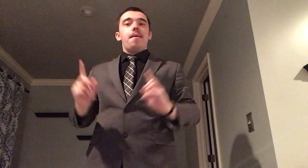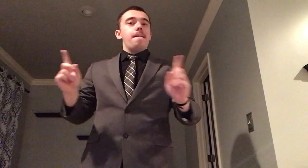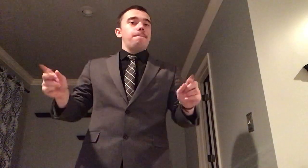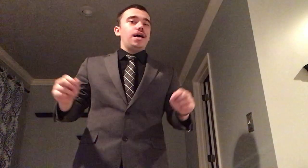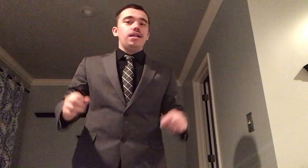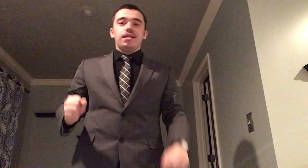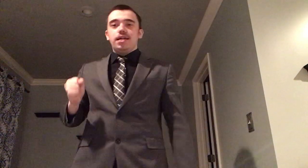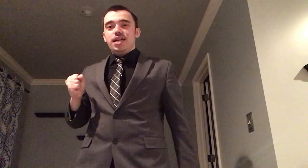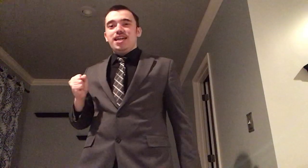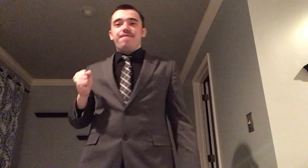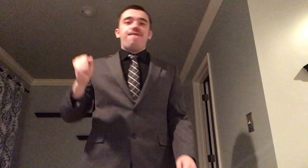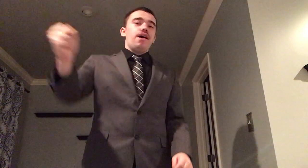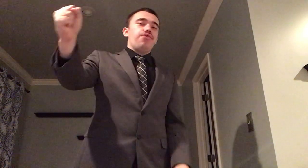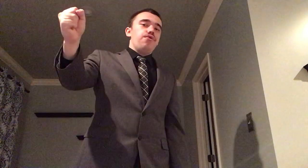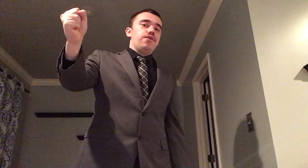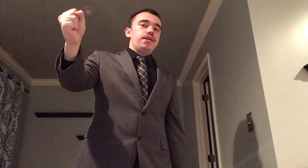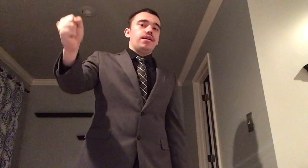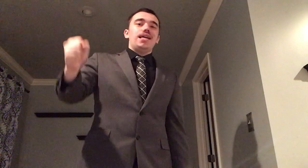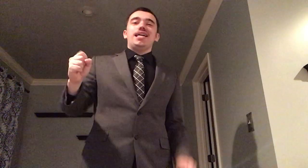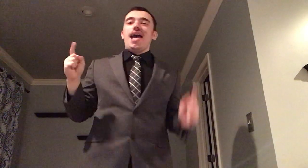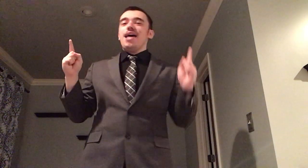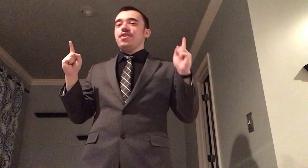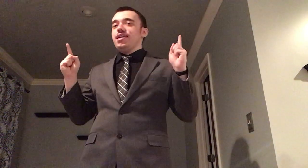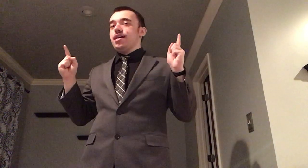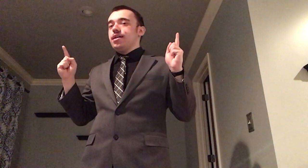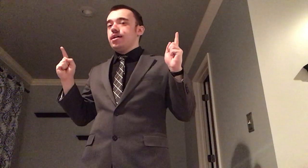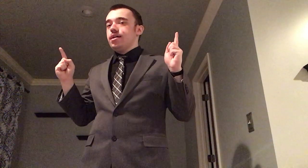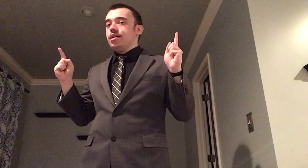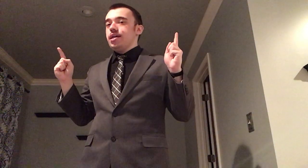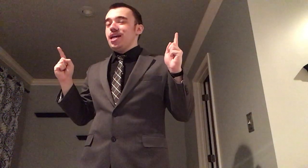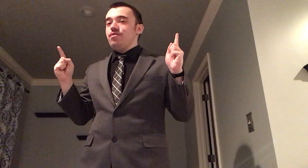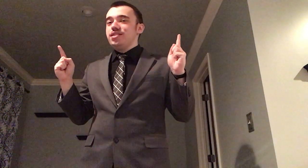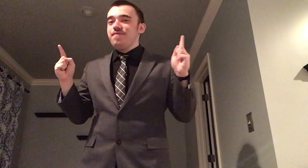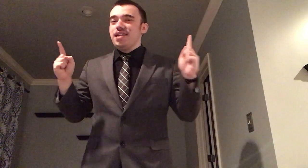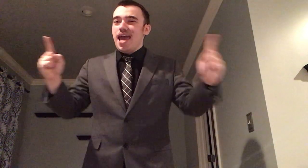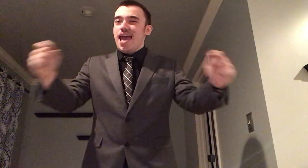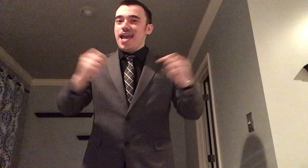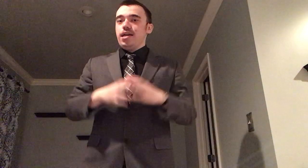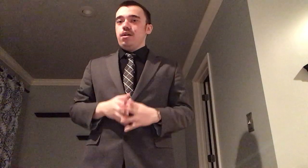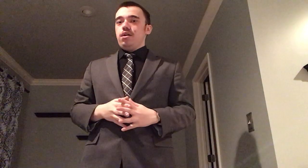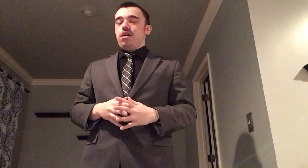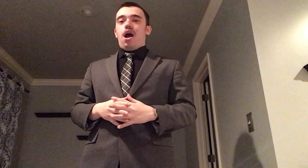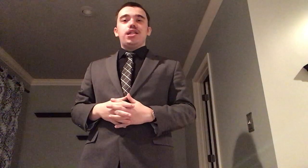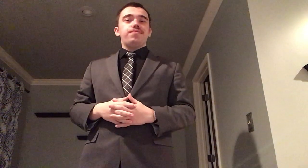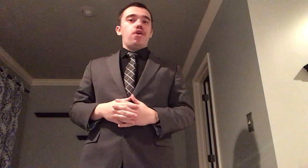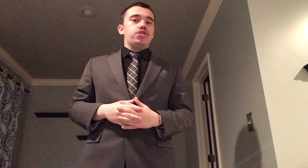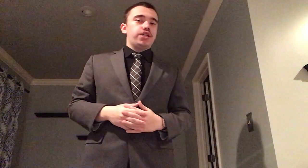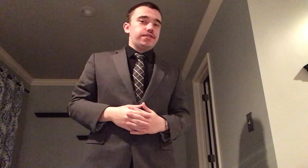but he fought through it and at the end he received an a on his project